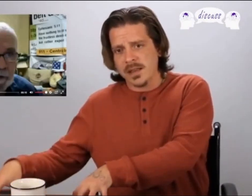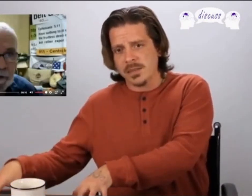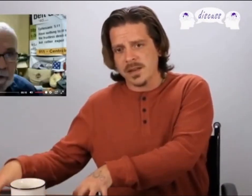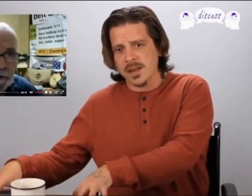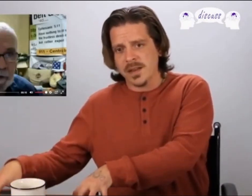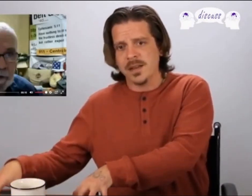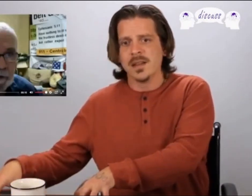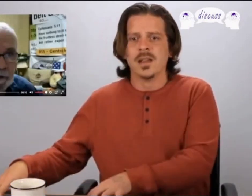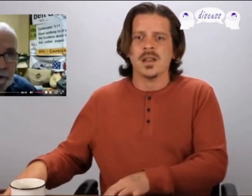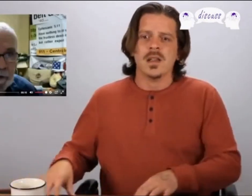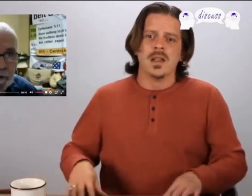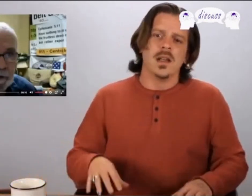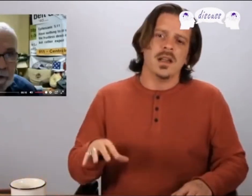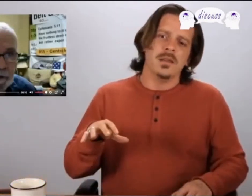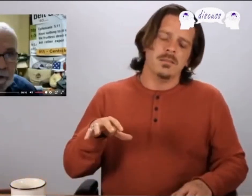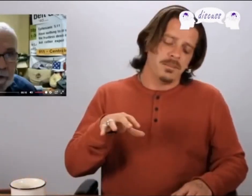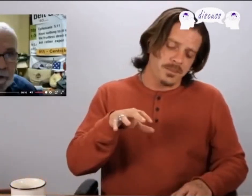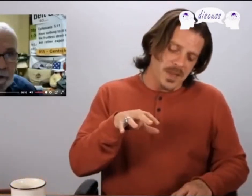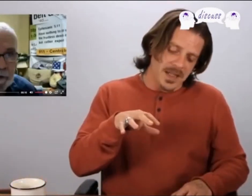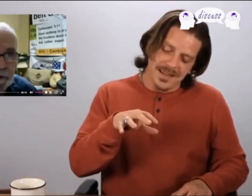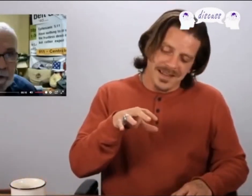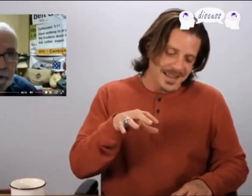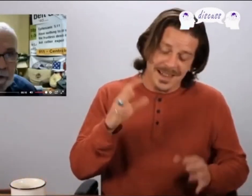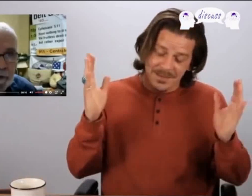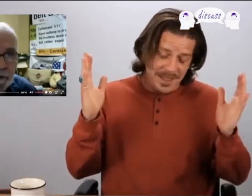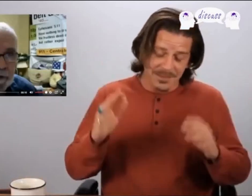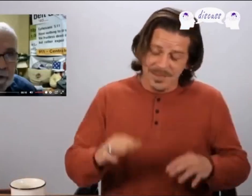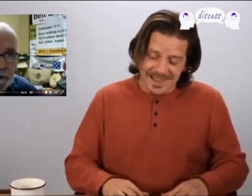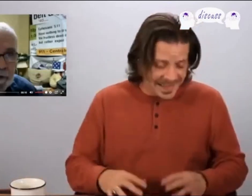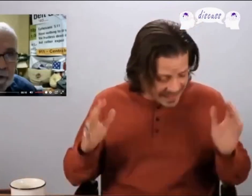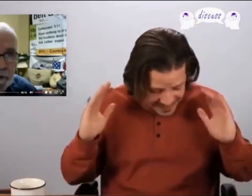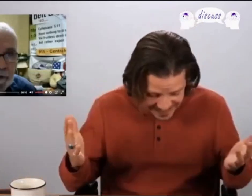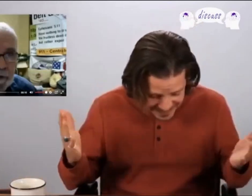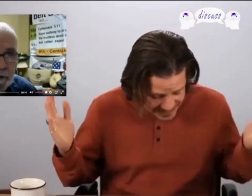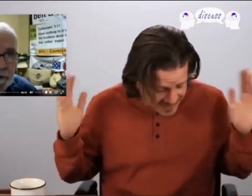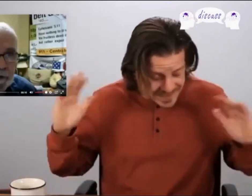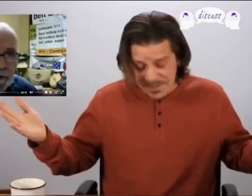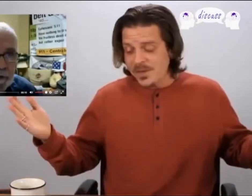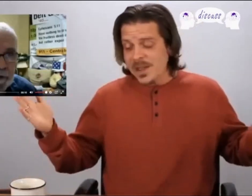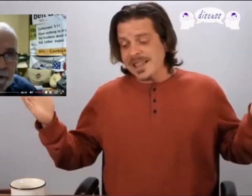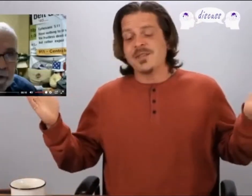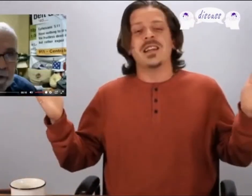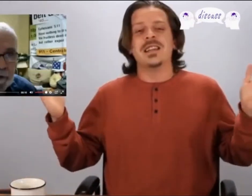kidnapped this kid man this shit said it's fucking crazy